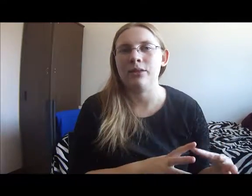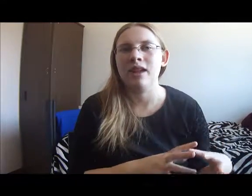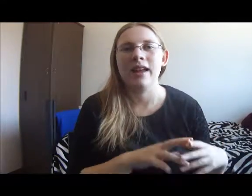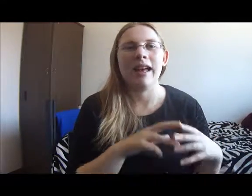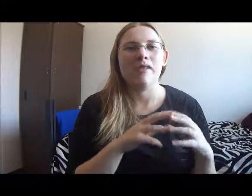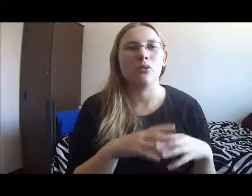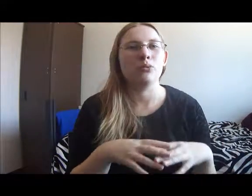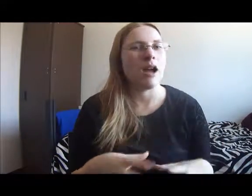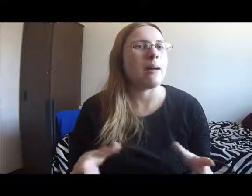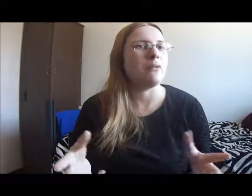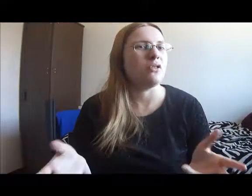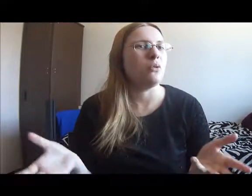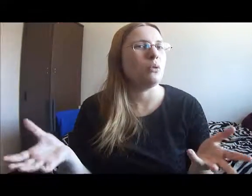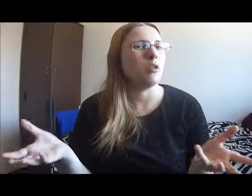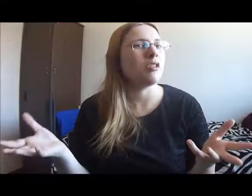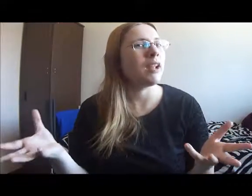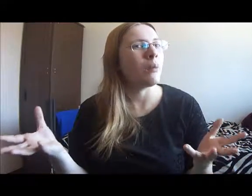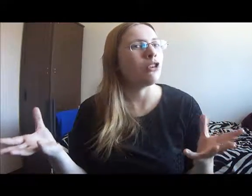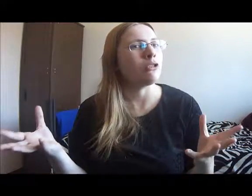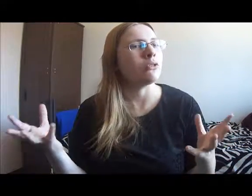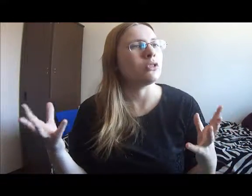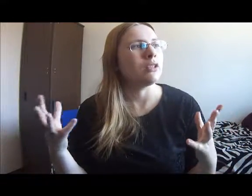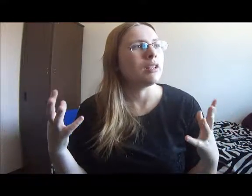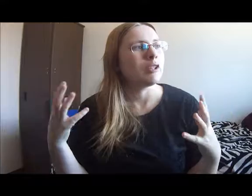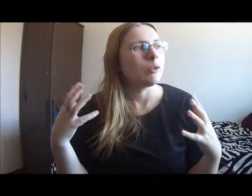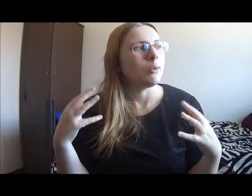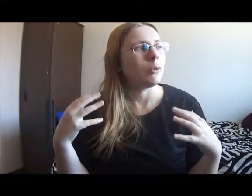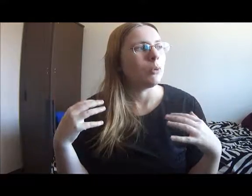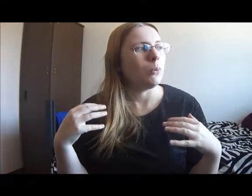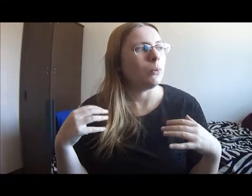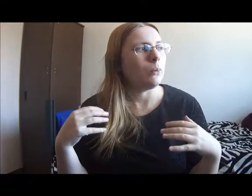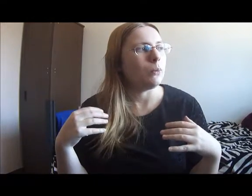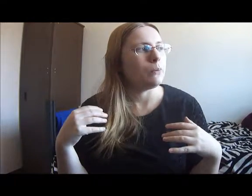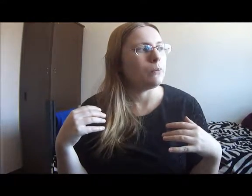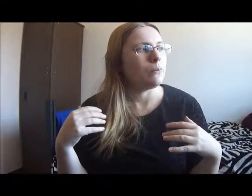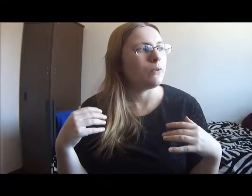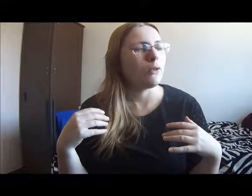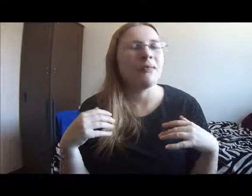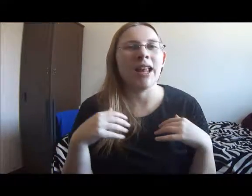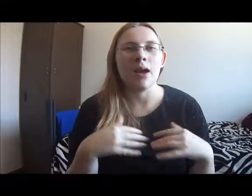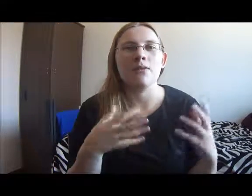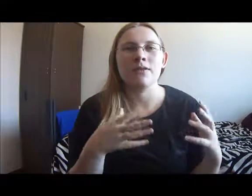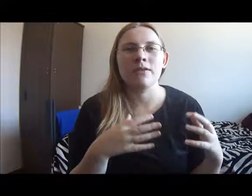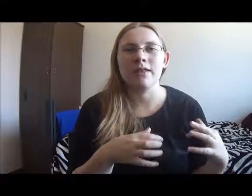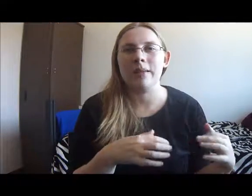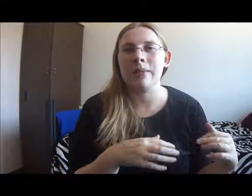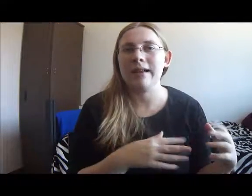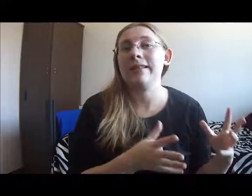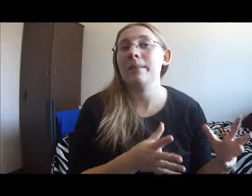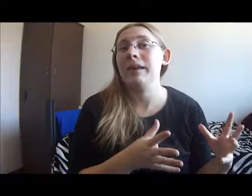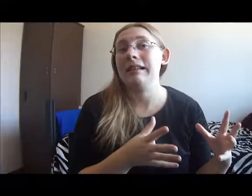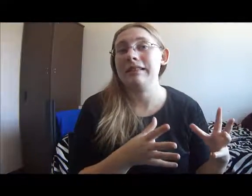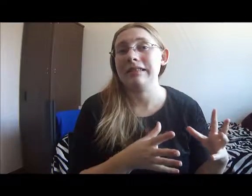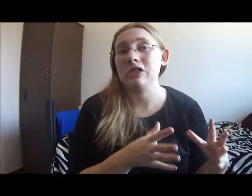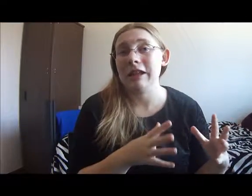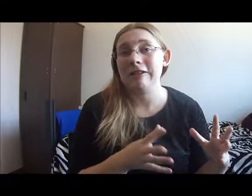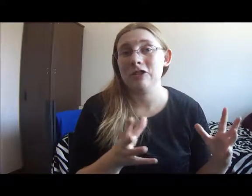as a bribe to the wizarding world. To sort of an out for them accepting the change